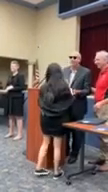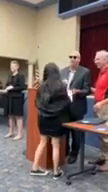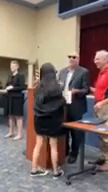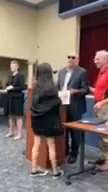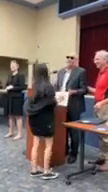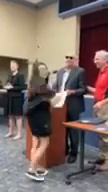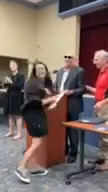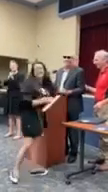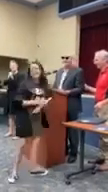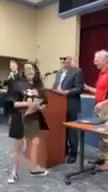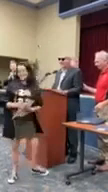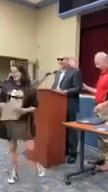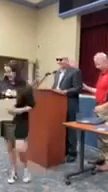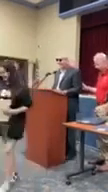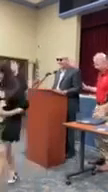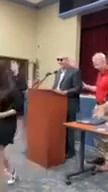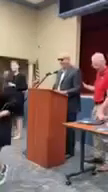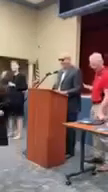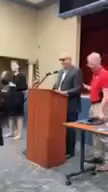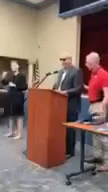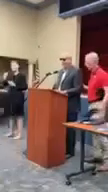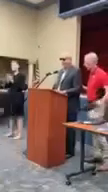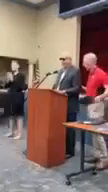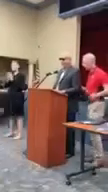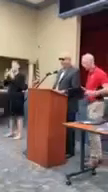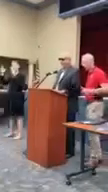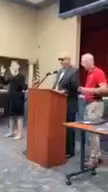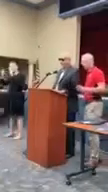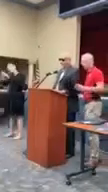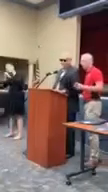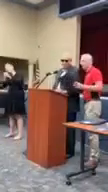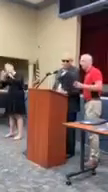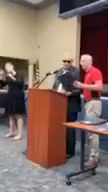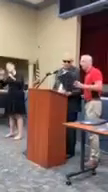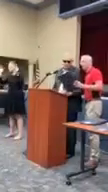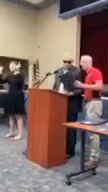Alexandria. Alexandria. Alexandria.